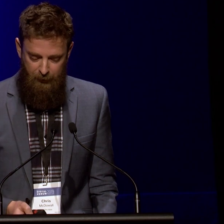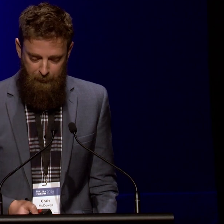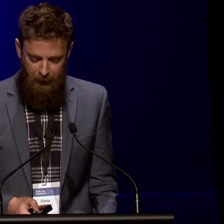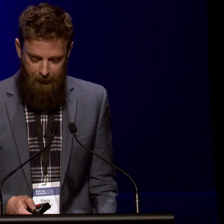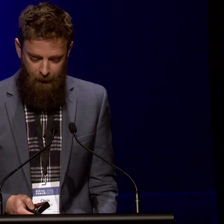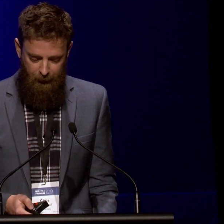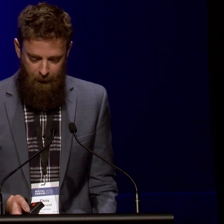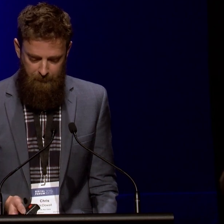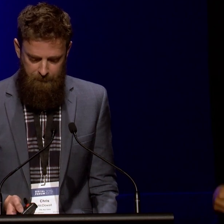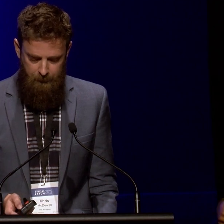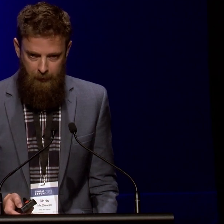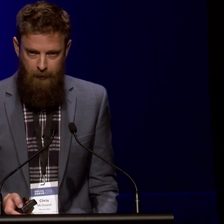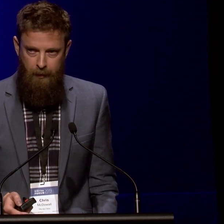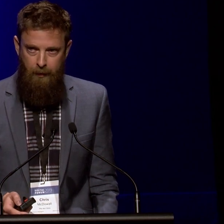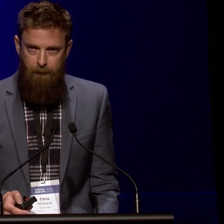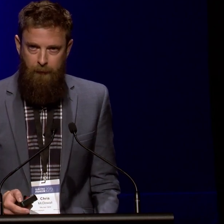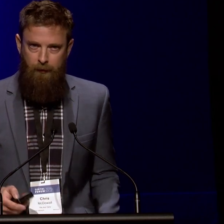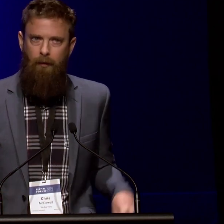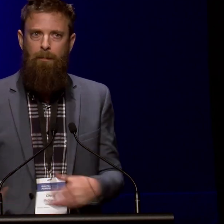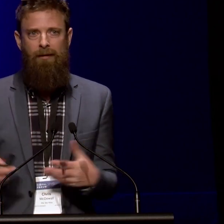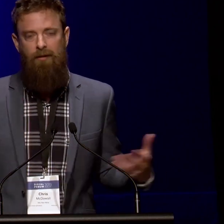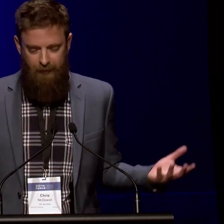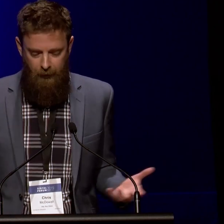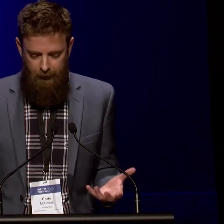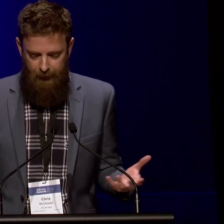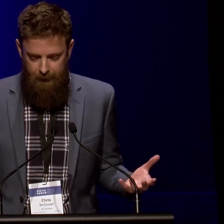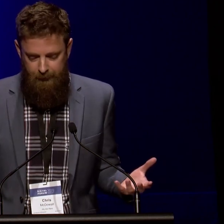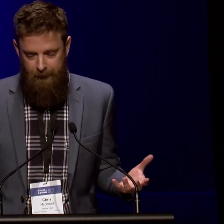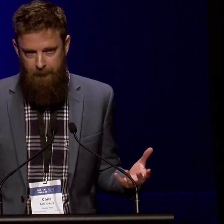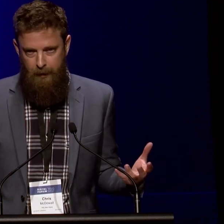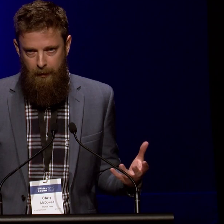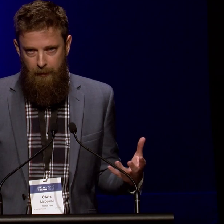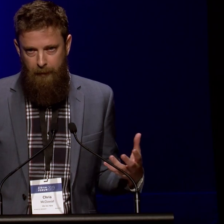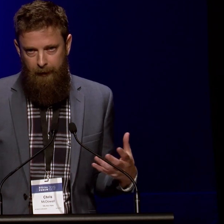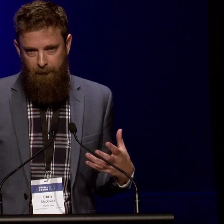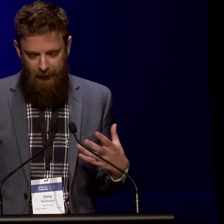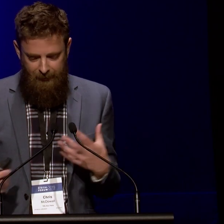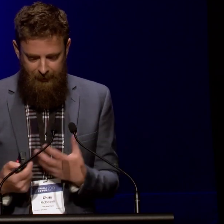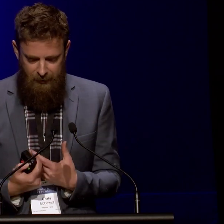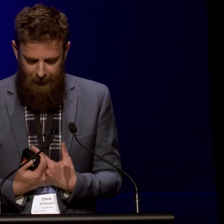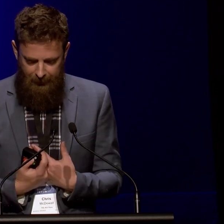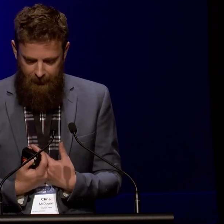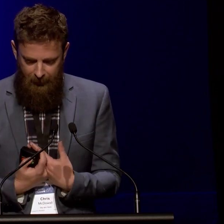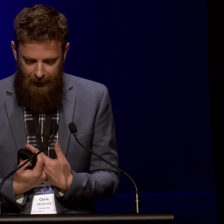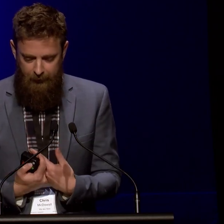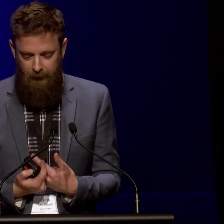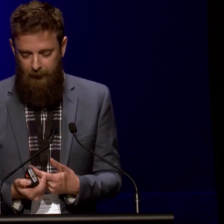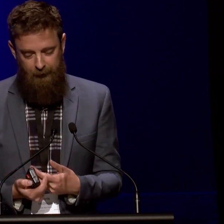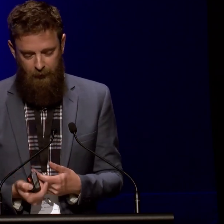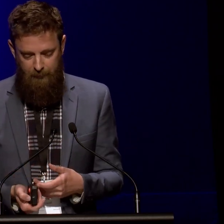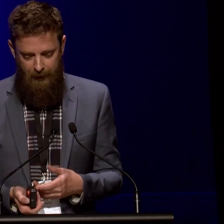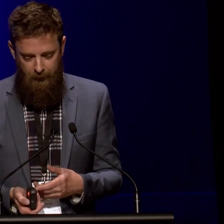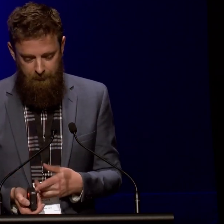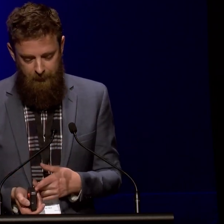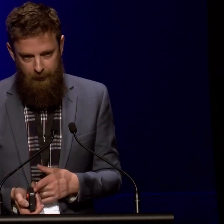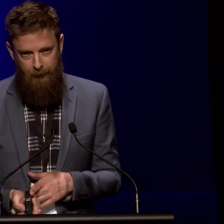by the map spread in front of him. So those passages set context, but it's a section later in the article that